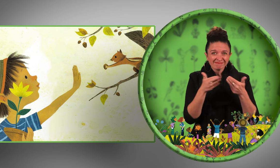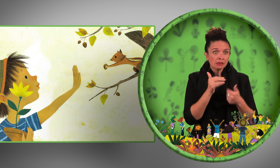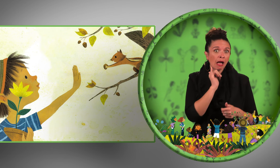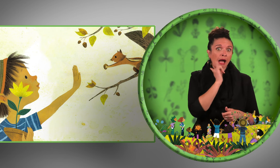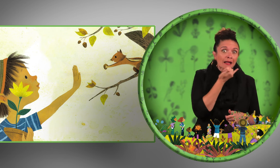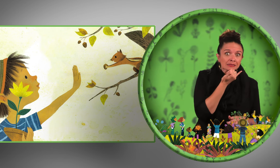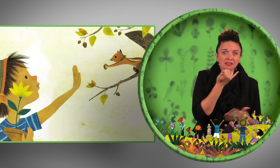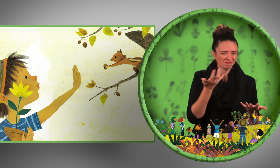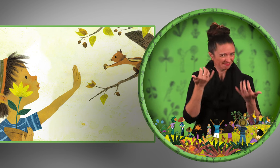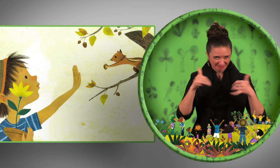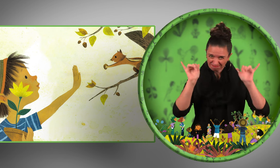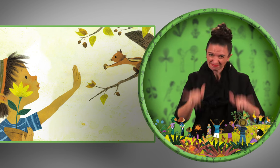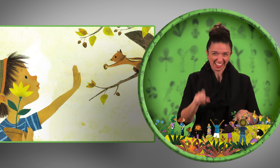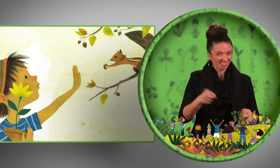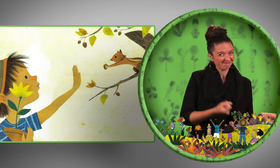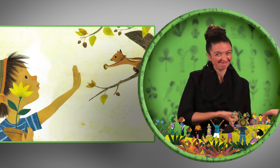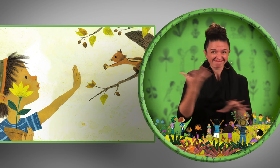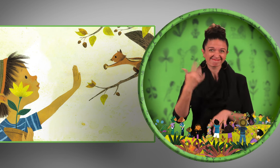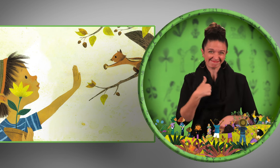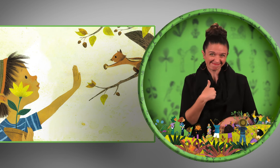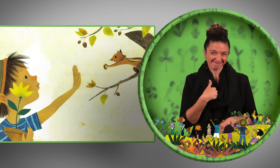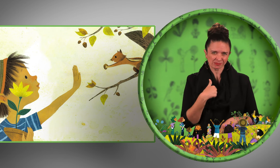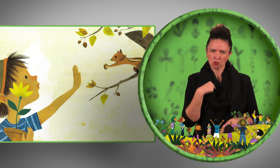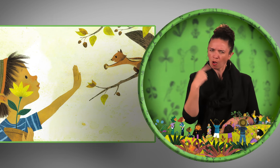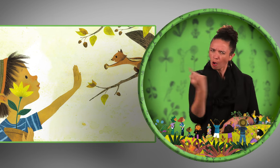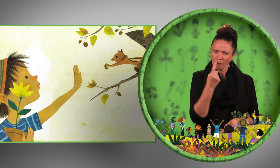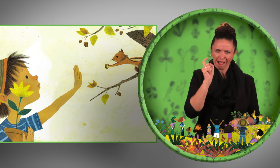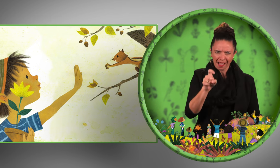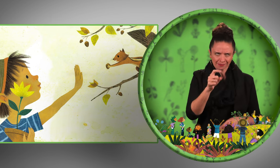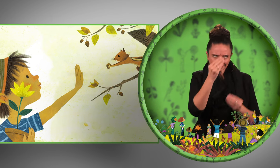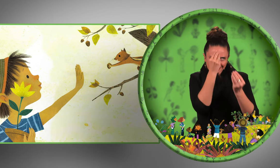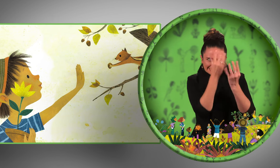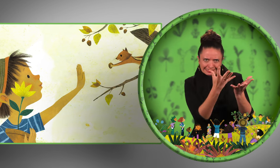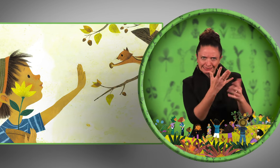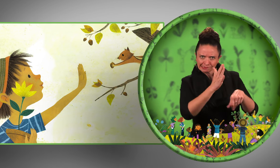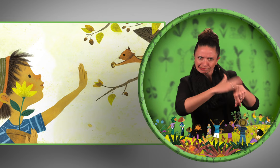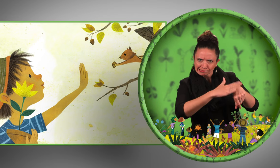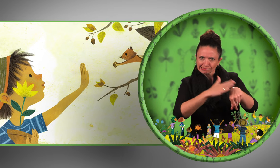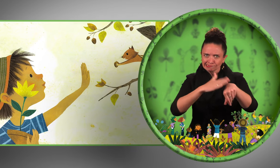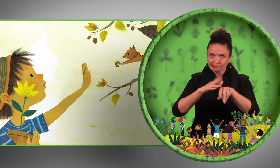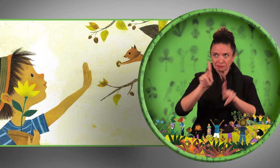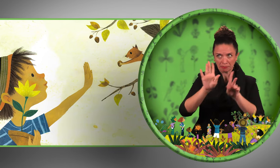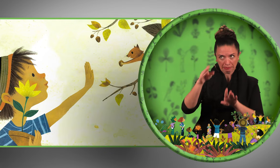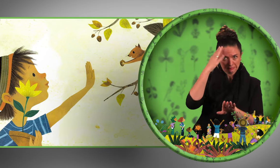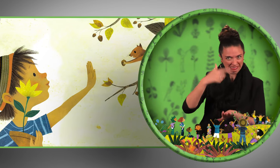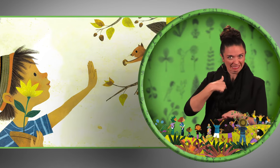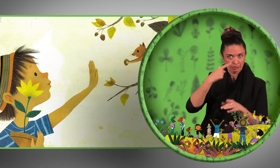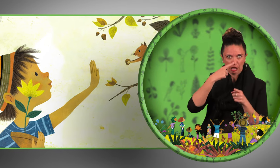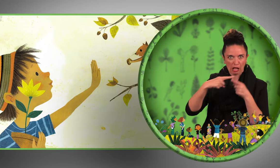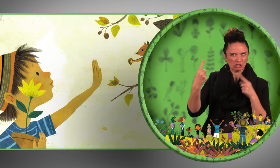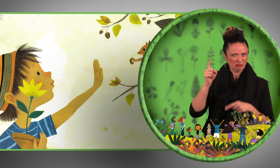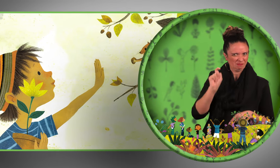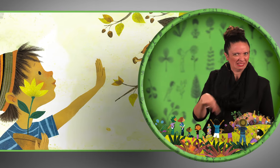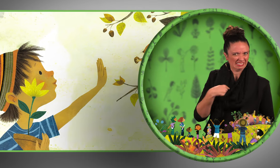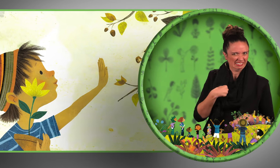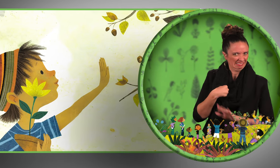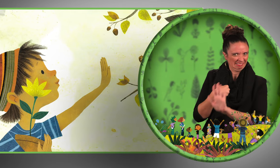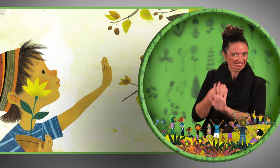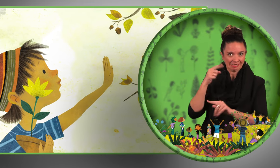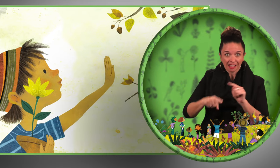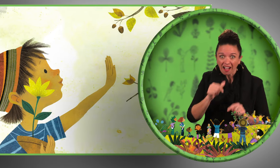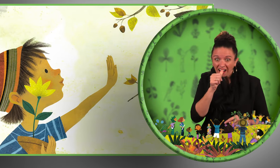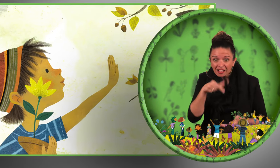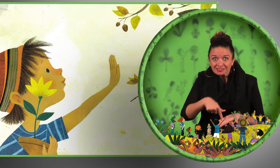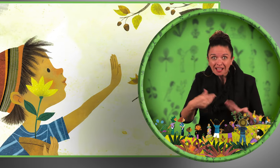if I ate any, even by accident. So I always tell people about my allergy and ask if